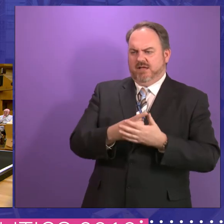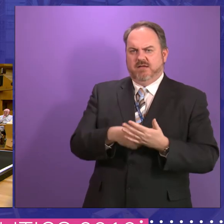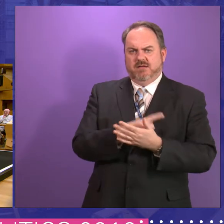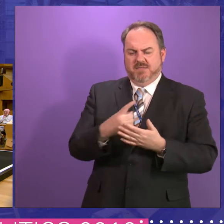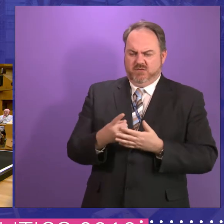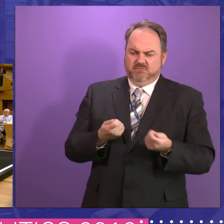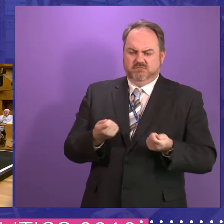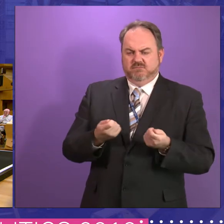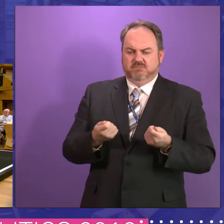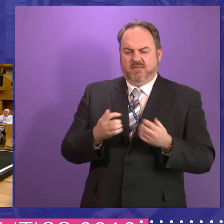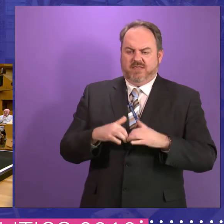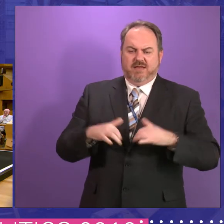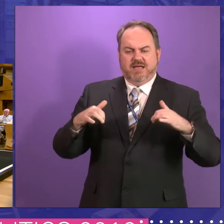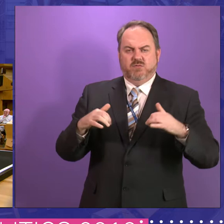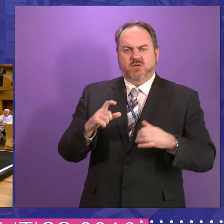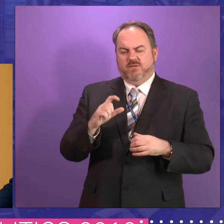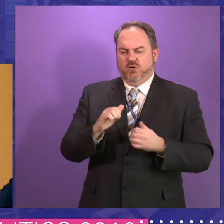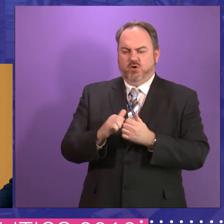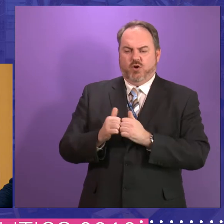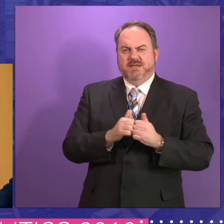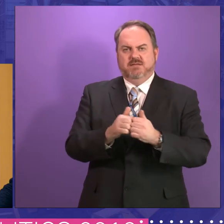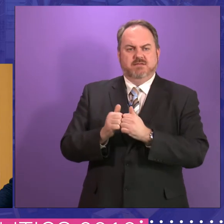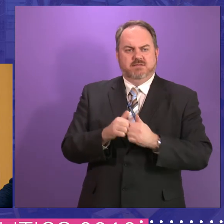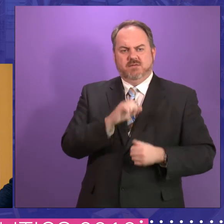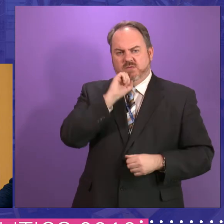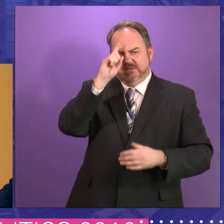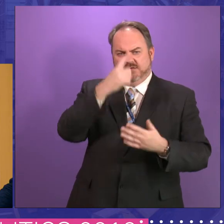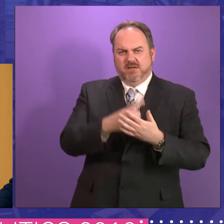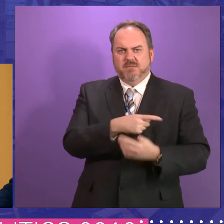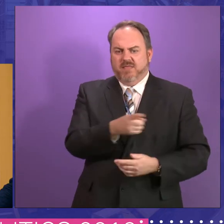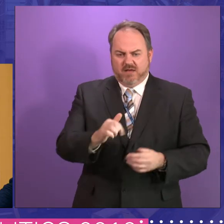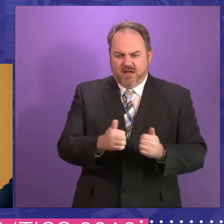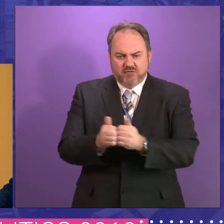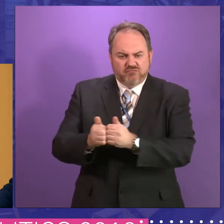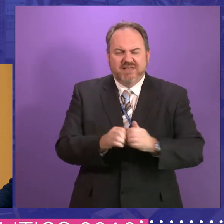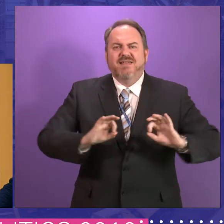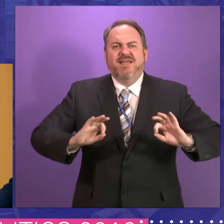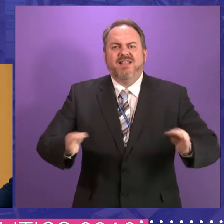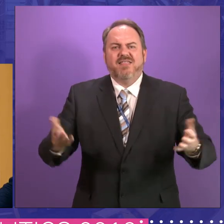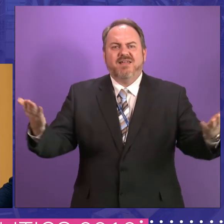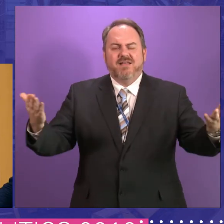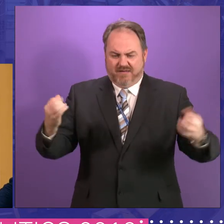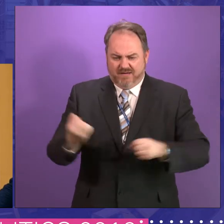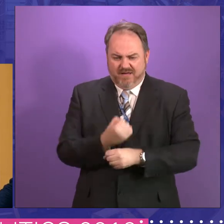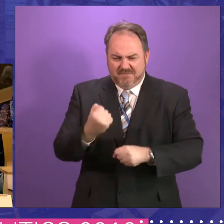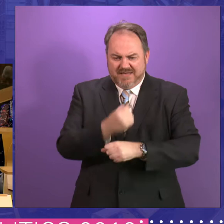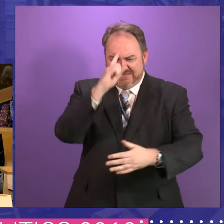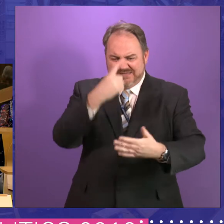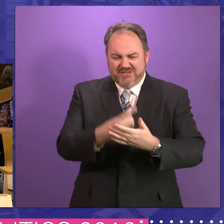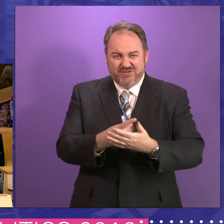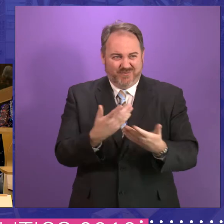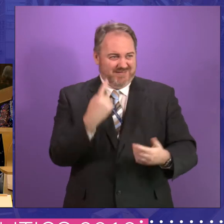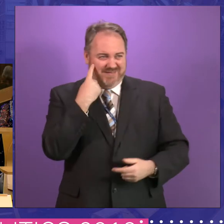Commons, we the House of Commons will take control, you know, fair enough. But they were not able to agree on anything. So that is a measure